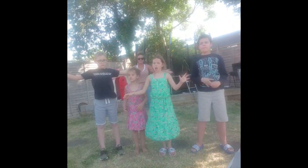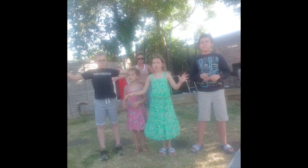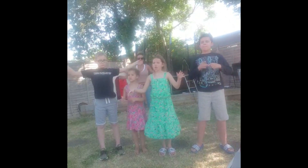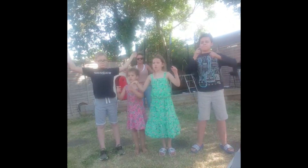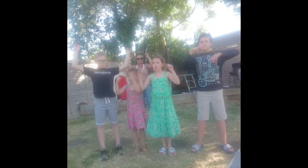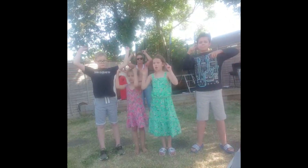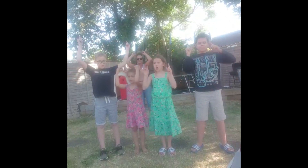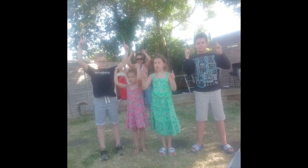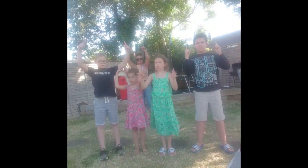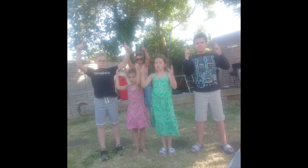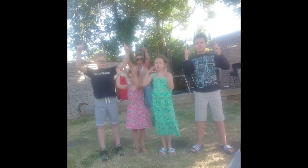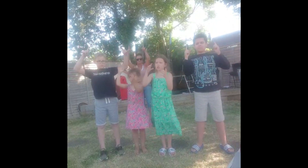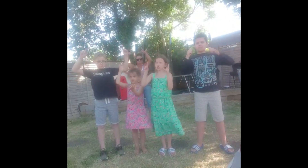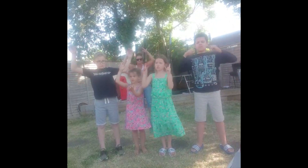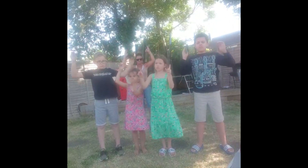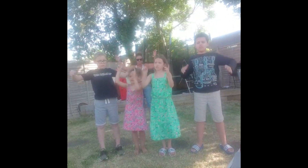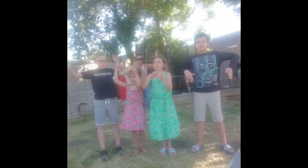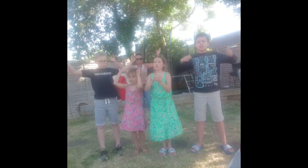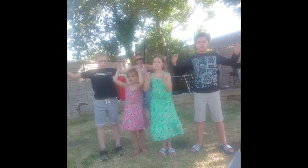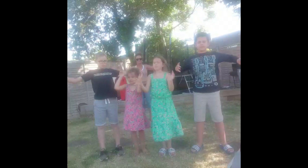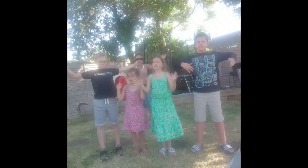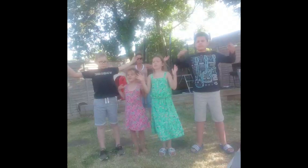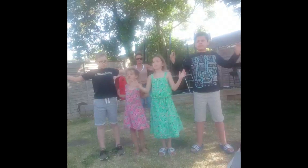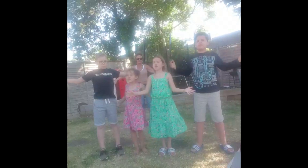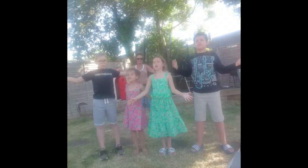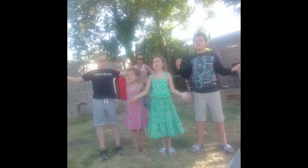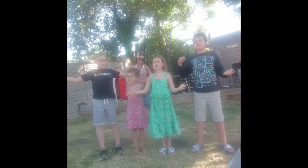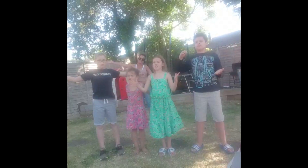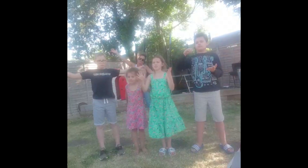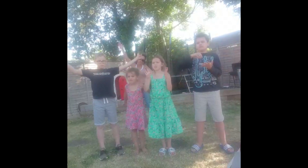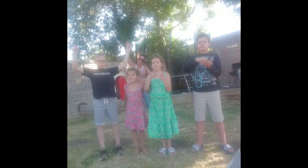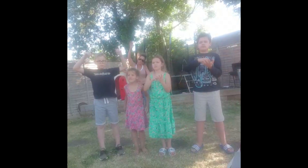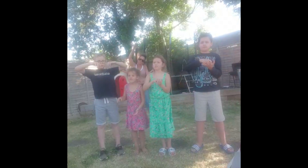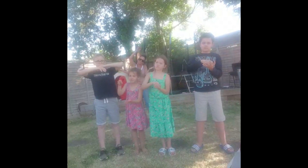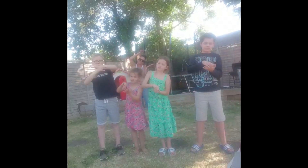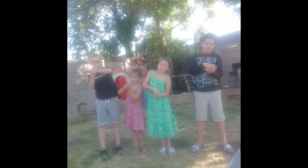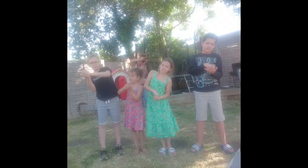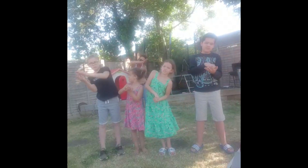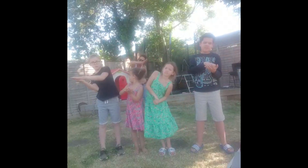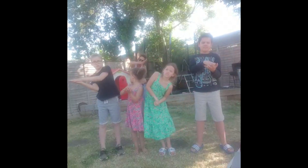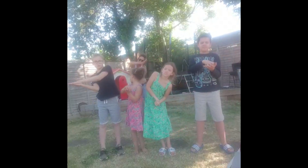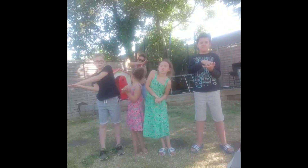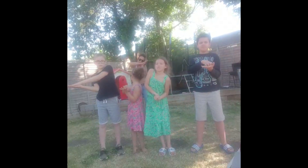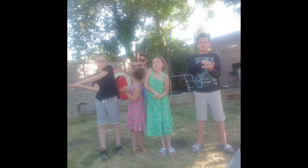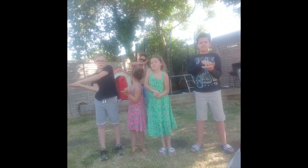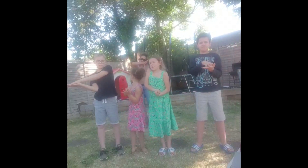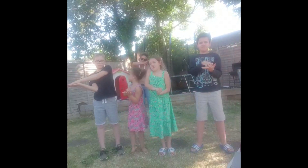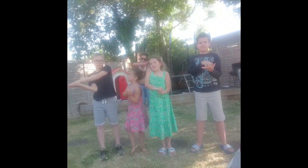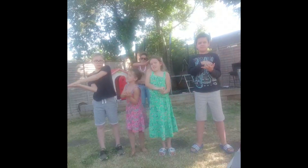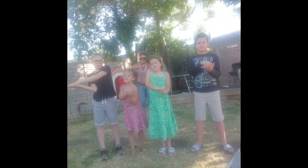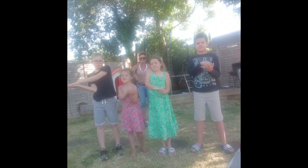Our God is a great big God and He holds us in His hands